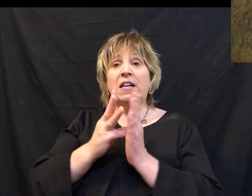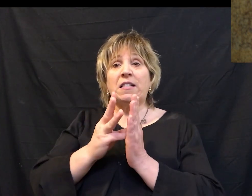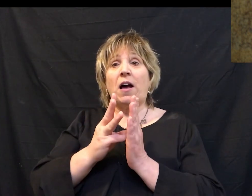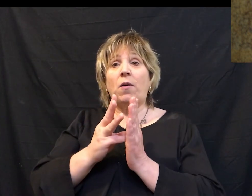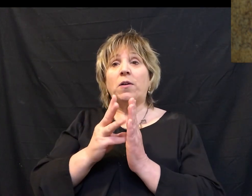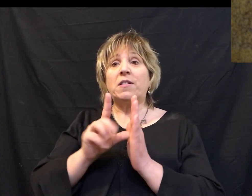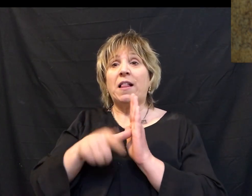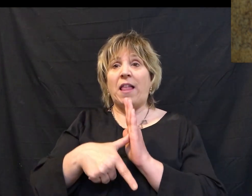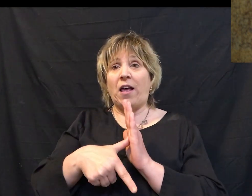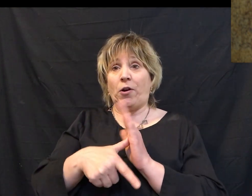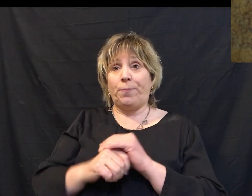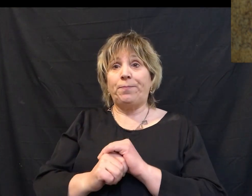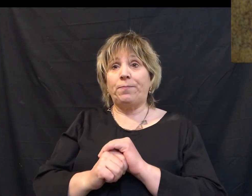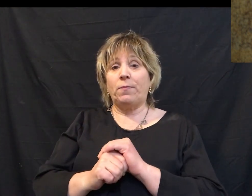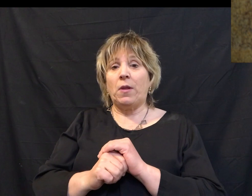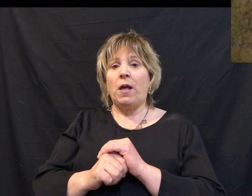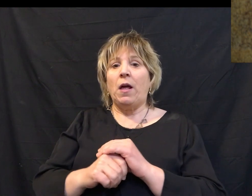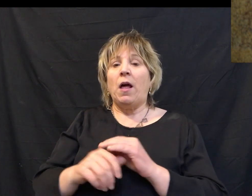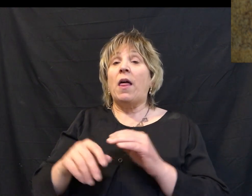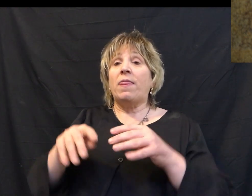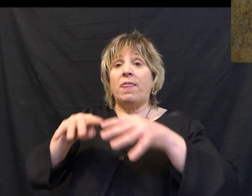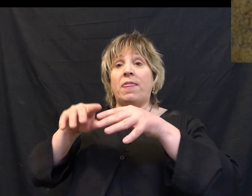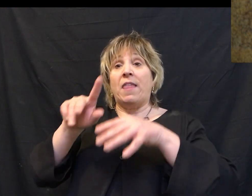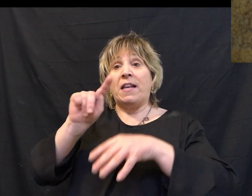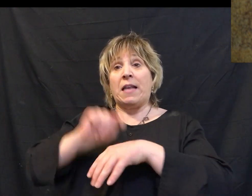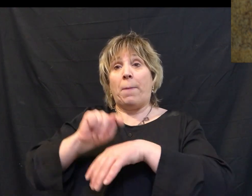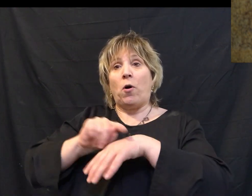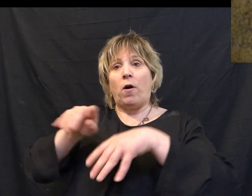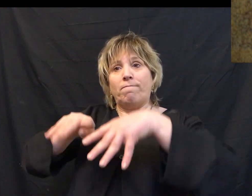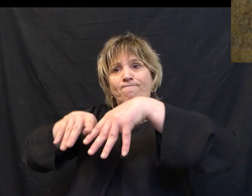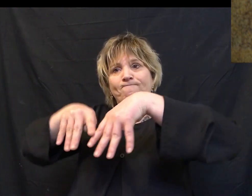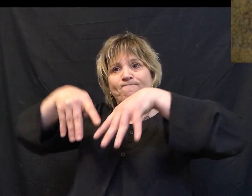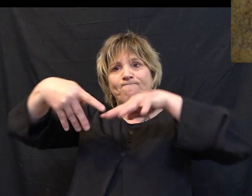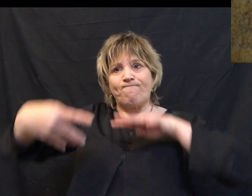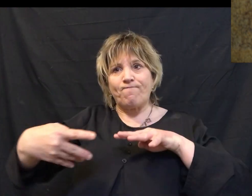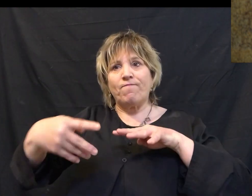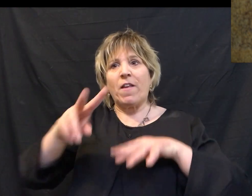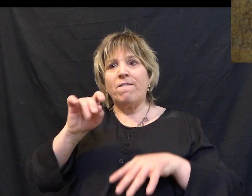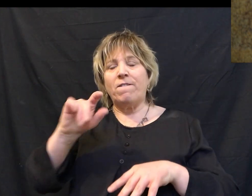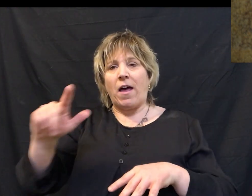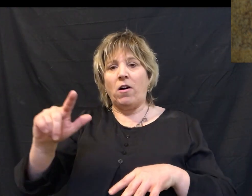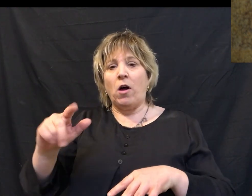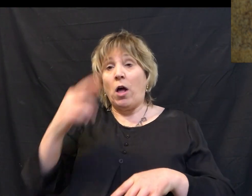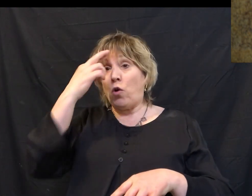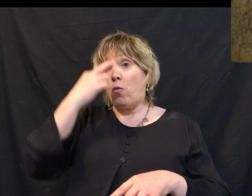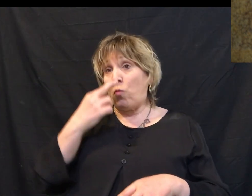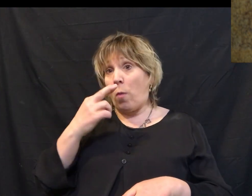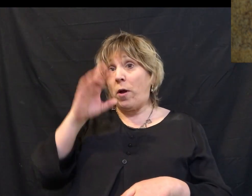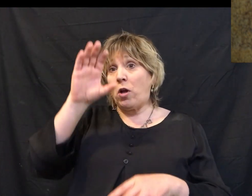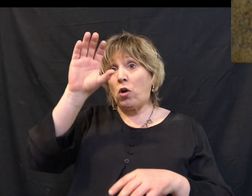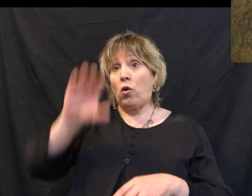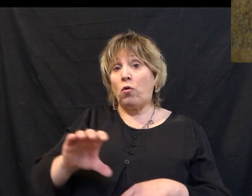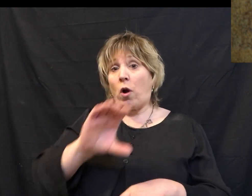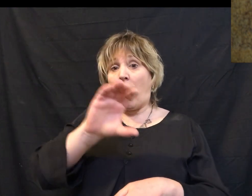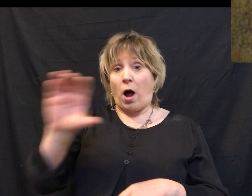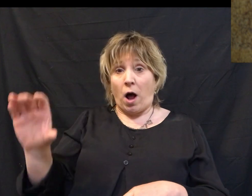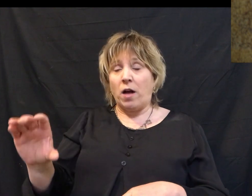six hours later we're told that a veil in the temple was torn and a Roman cross which was a symbol of